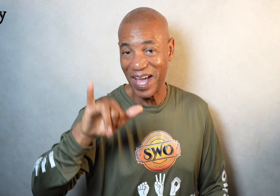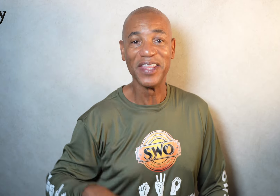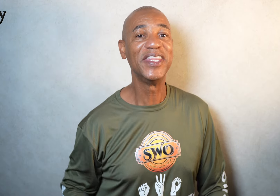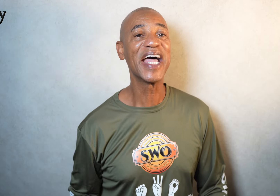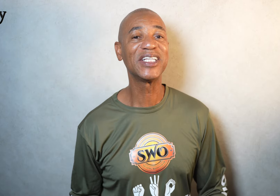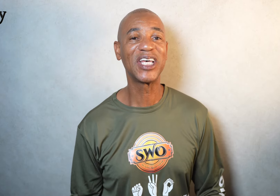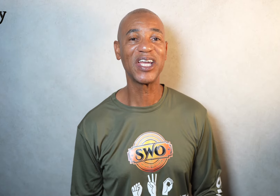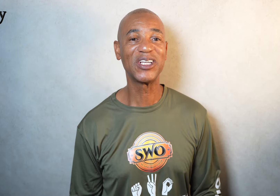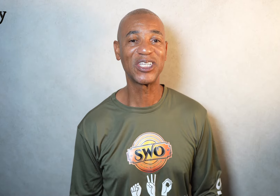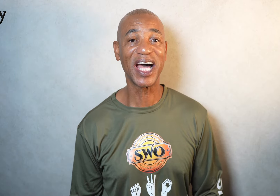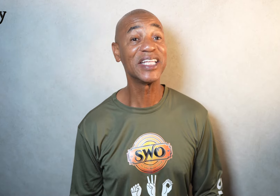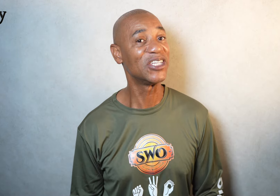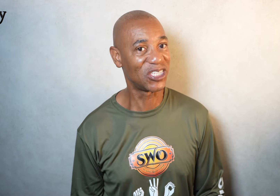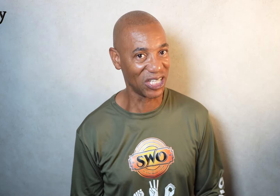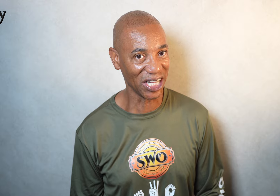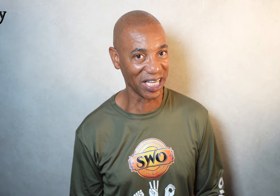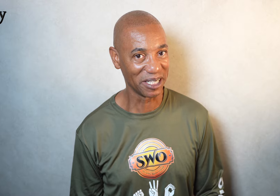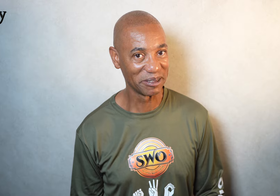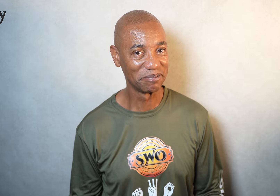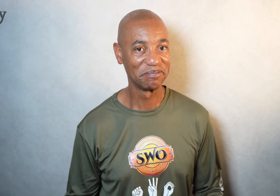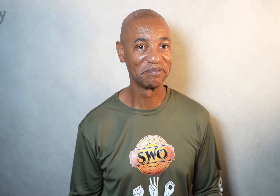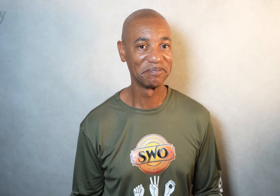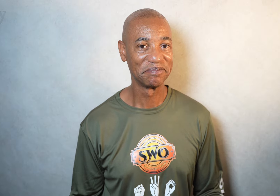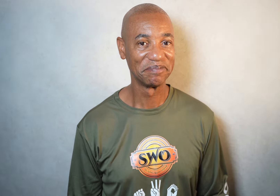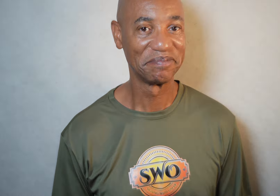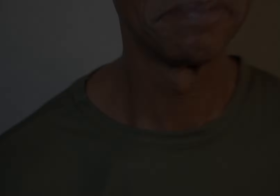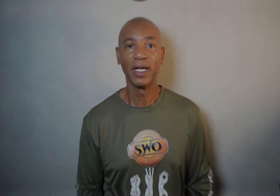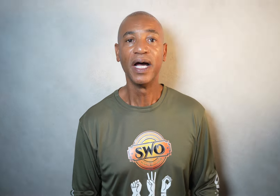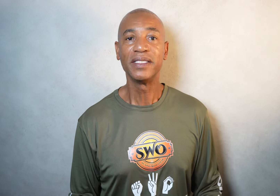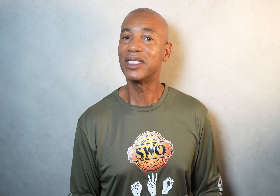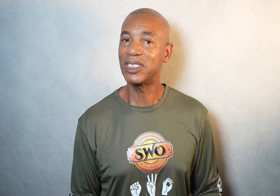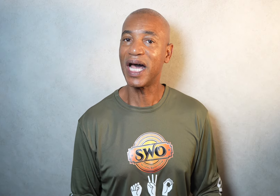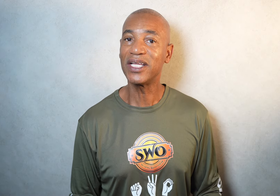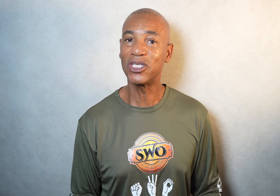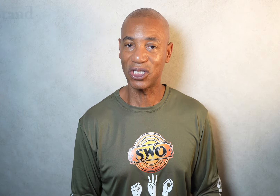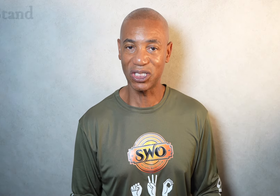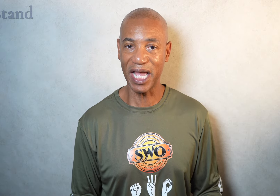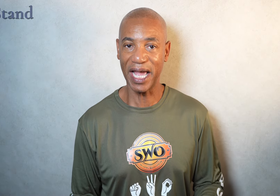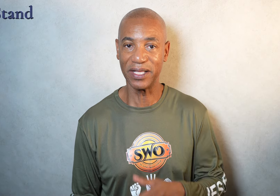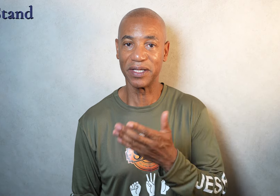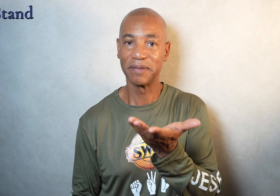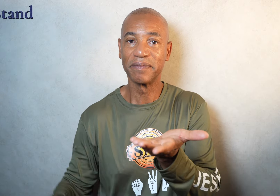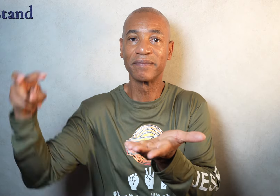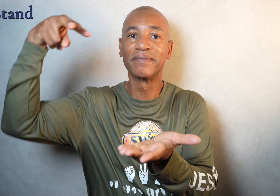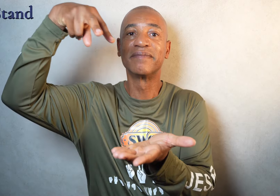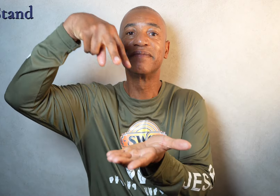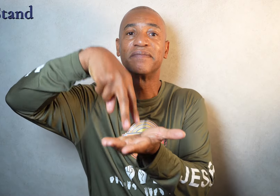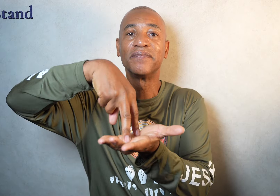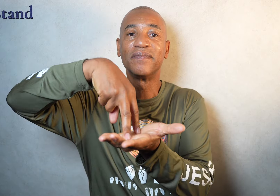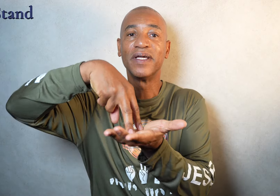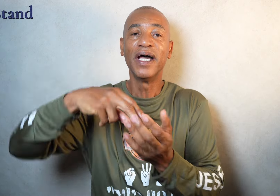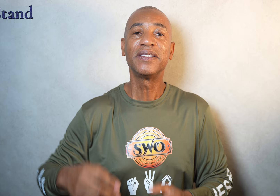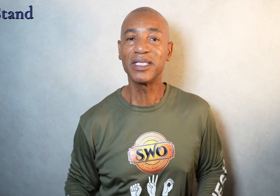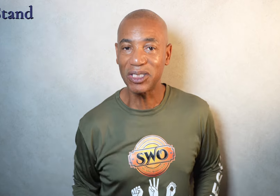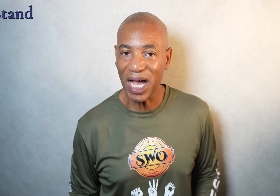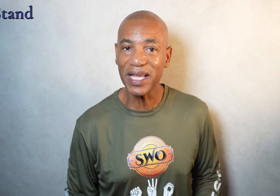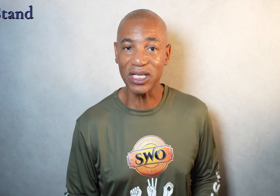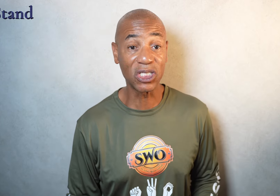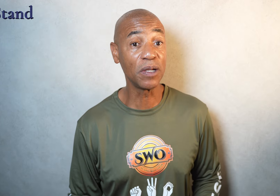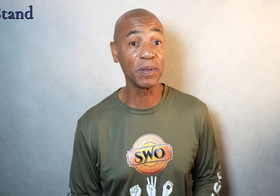That is how you sign silly. To sign to stand. To sign this, simply